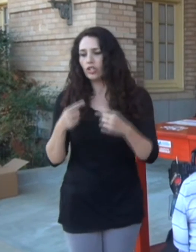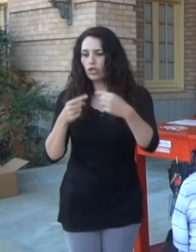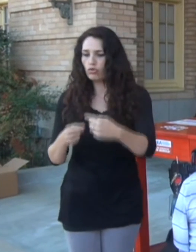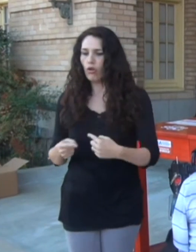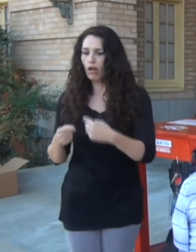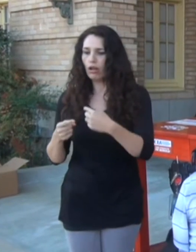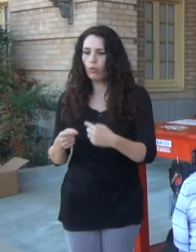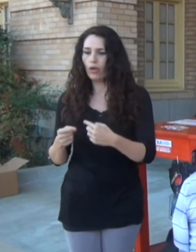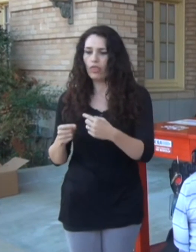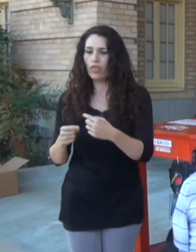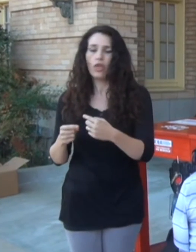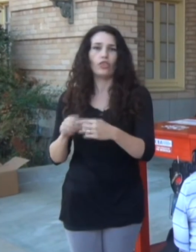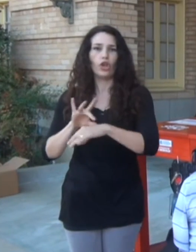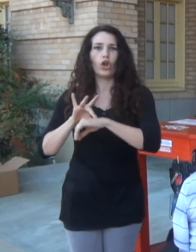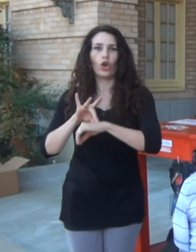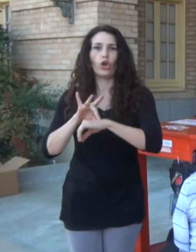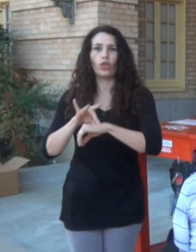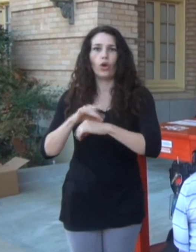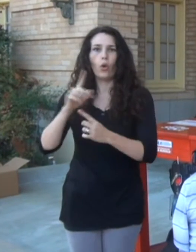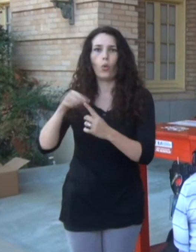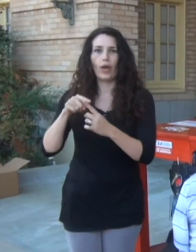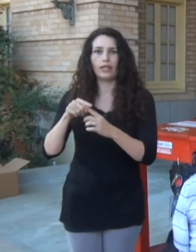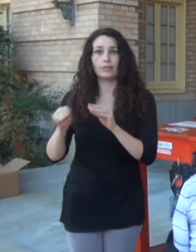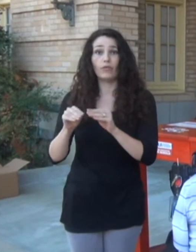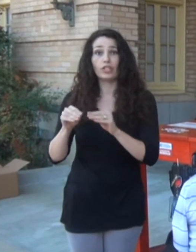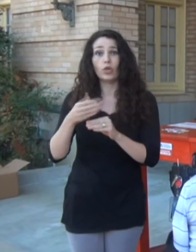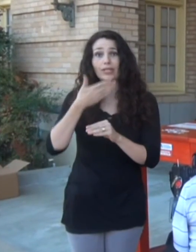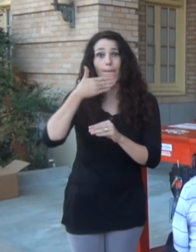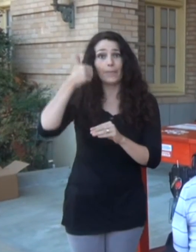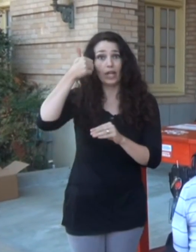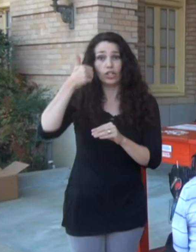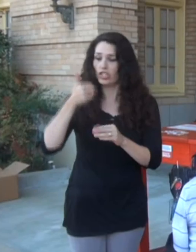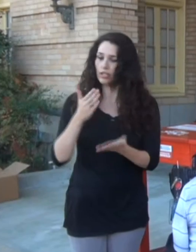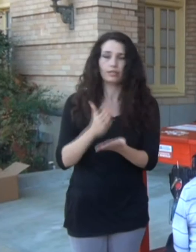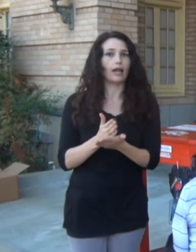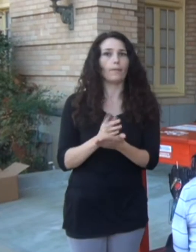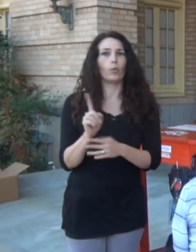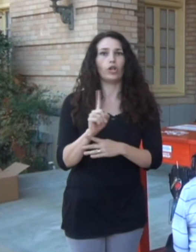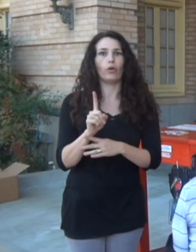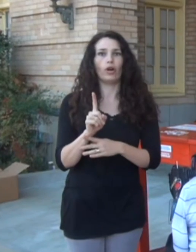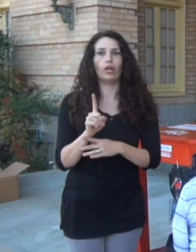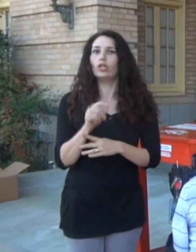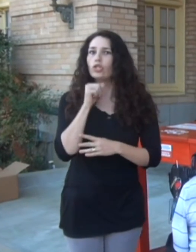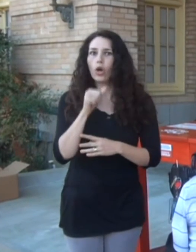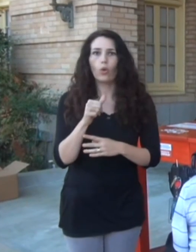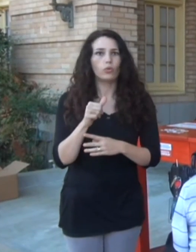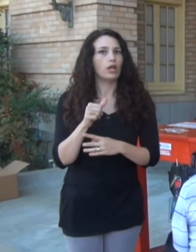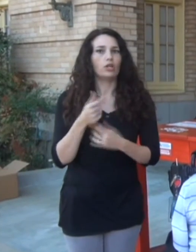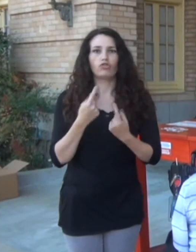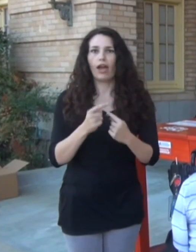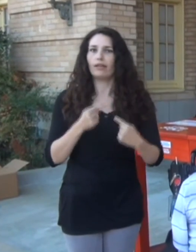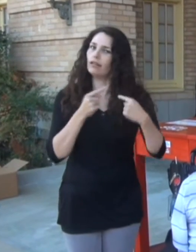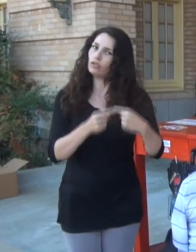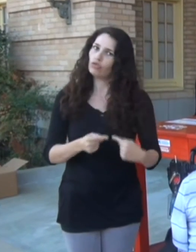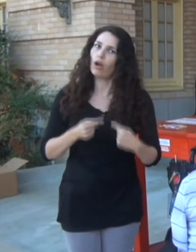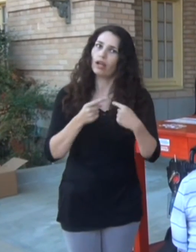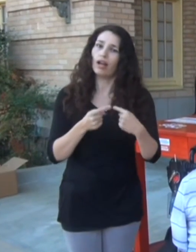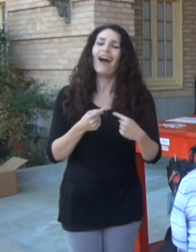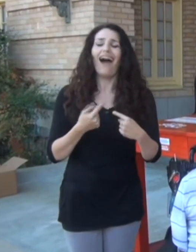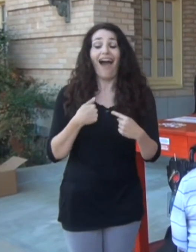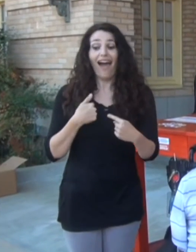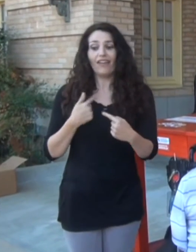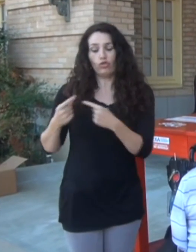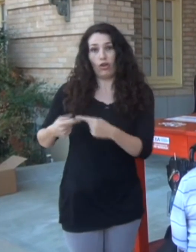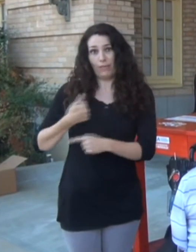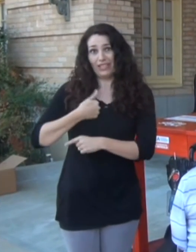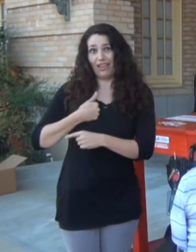to get in the spot as quickly as you can or stop where you are if it's safe enough and not try to fight it. I've tried to fight a couple of times with my wheelchair